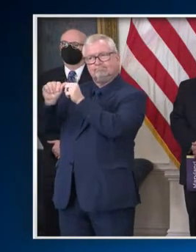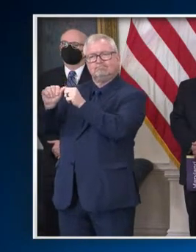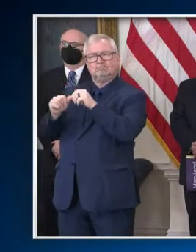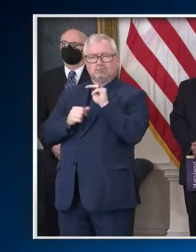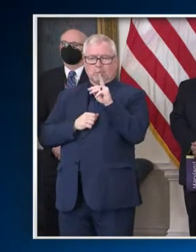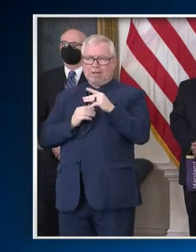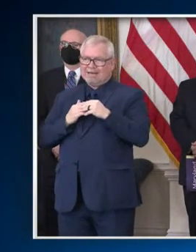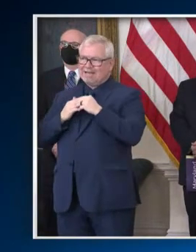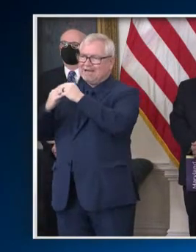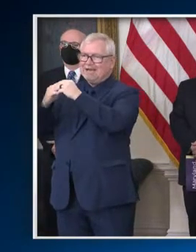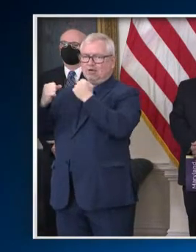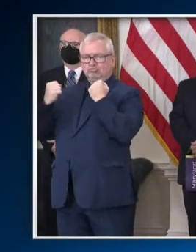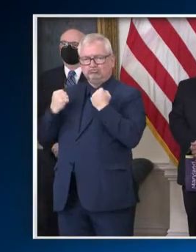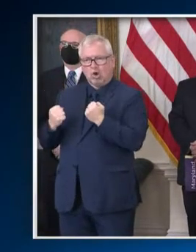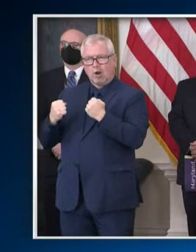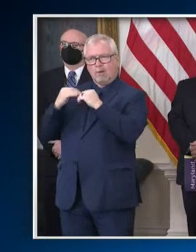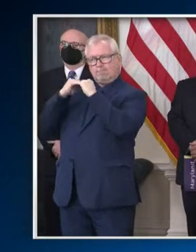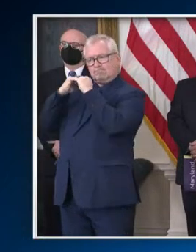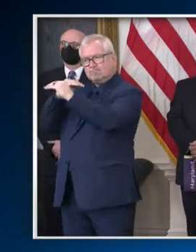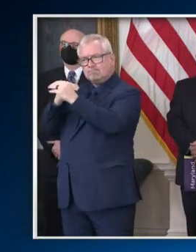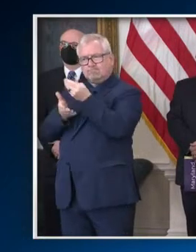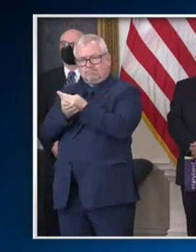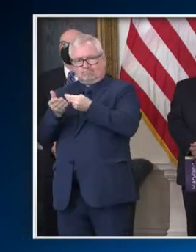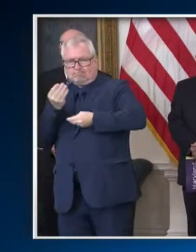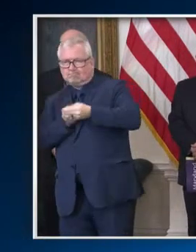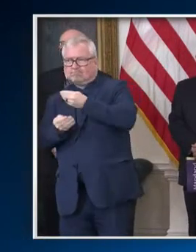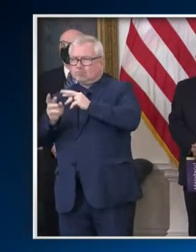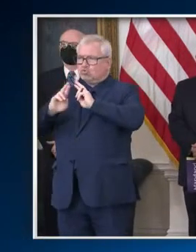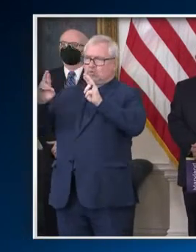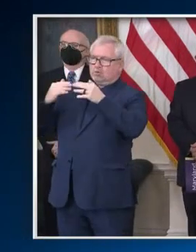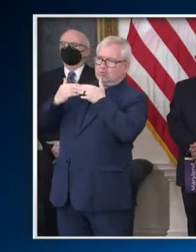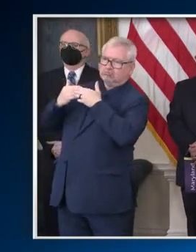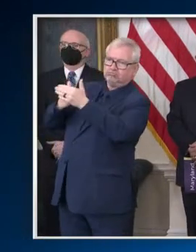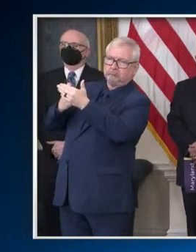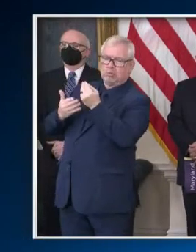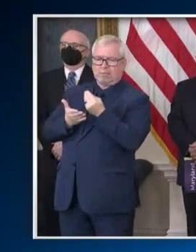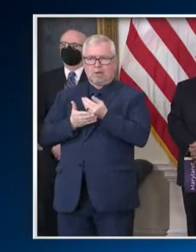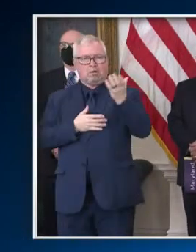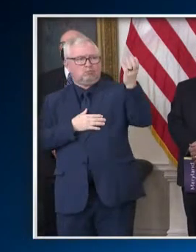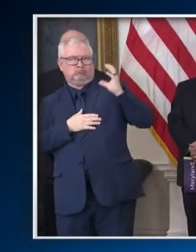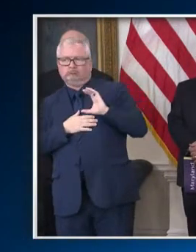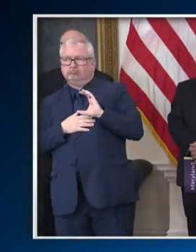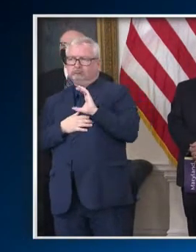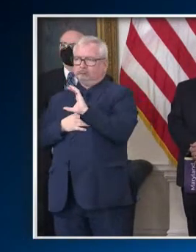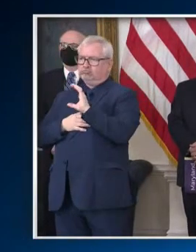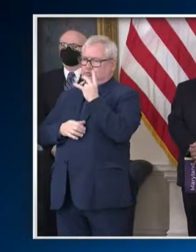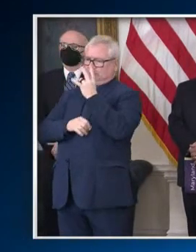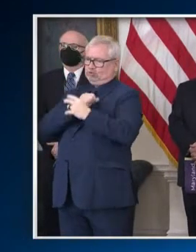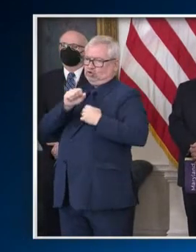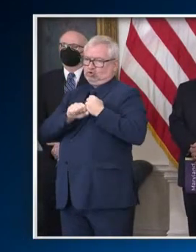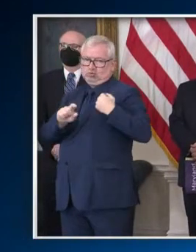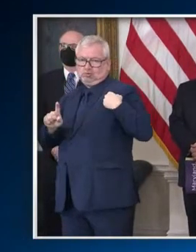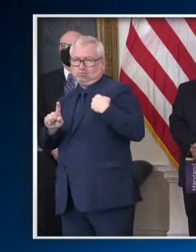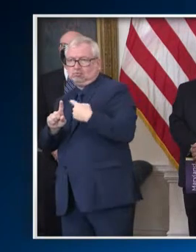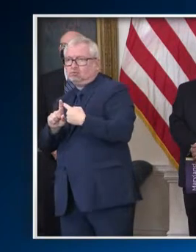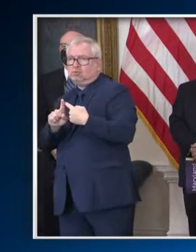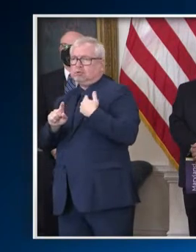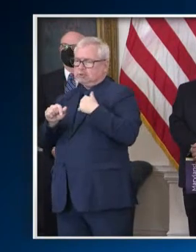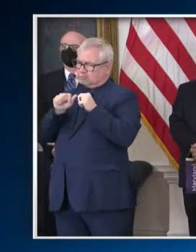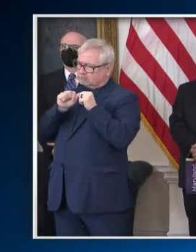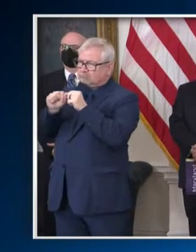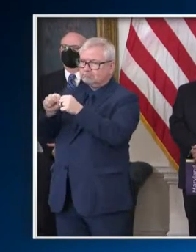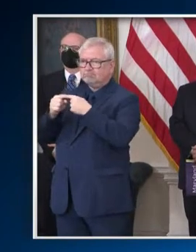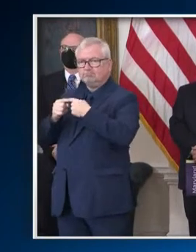than when we found it. Today, after seven years of hard work and holding the line, the state of Maryland is